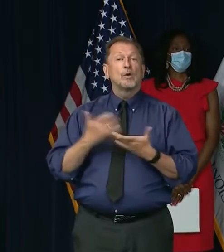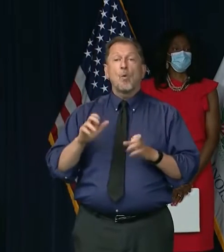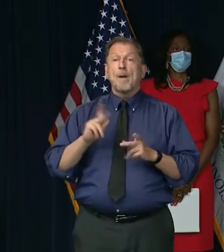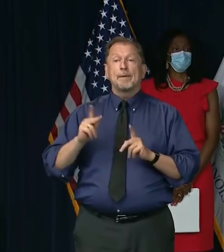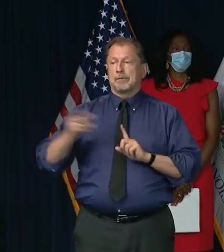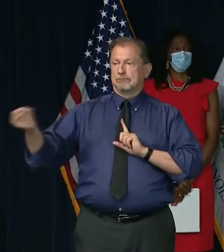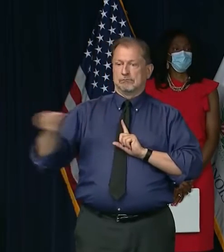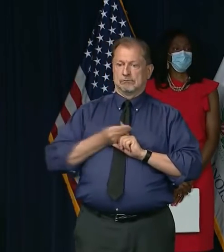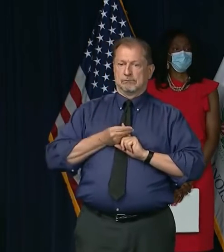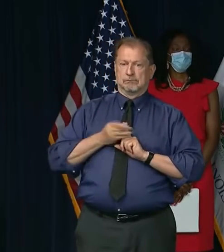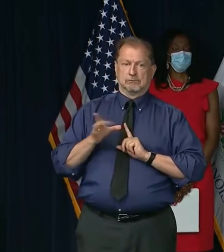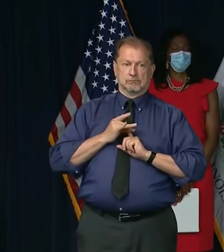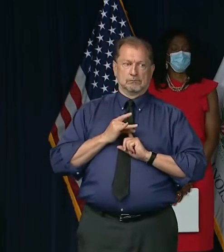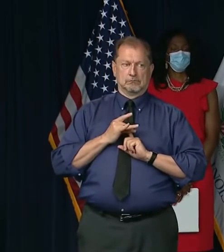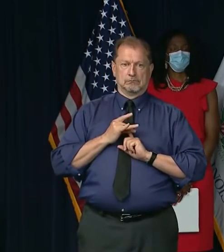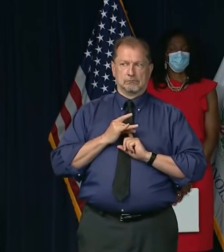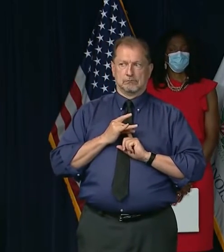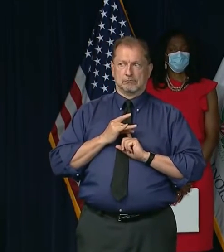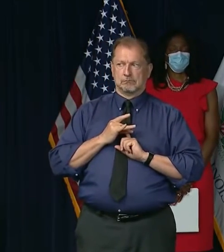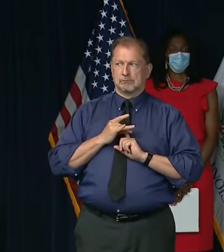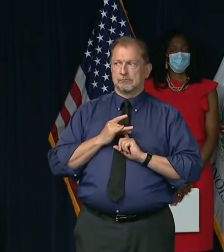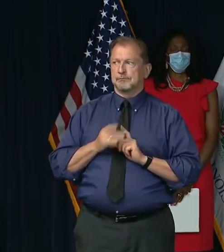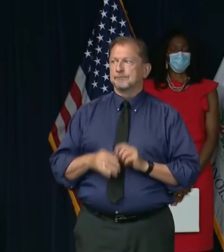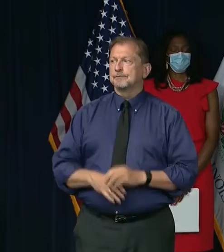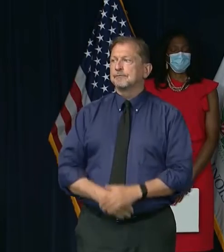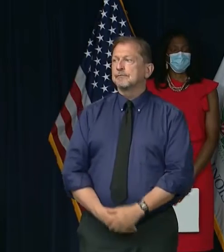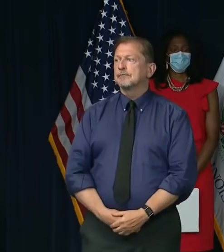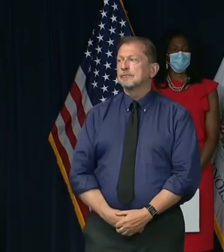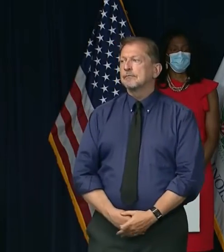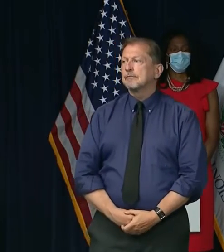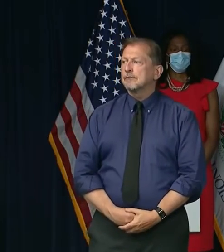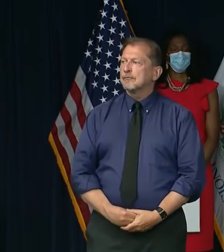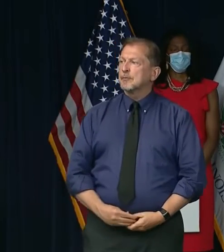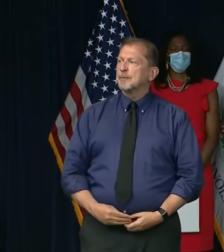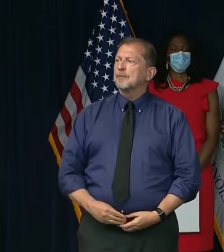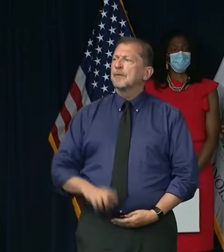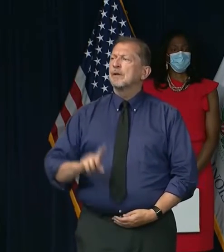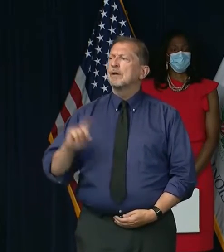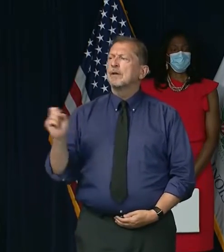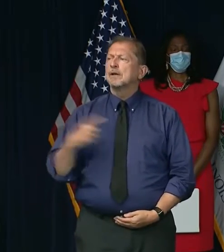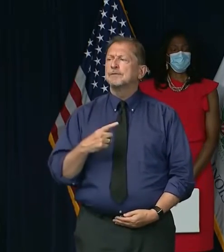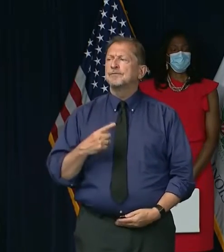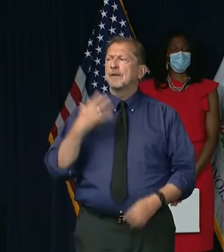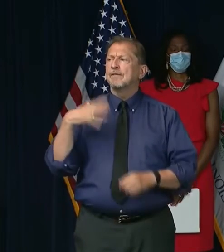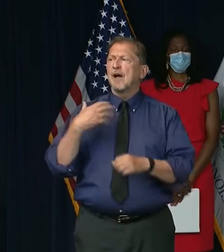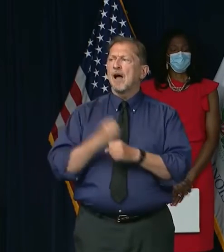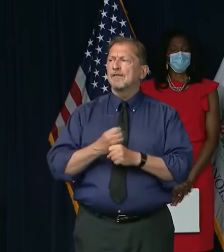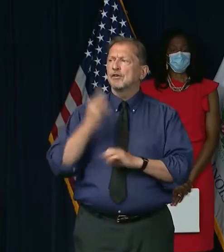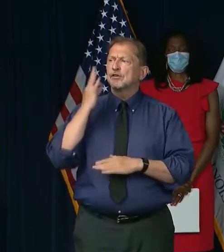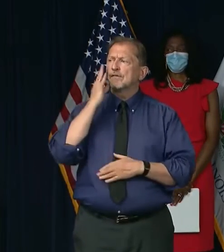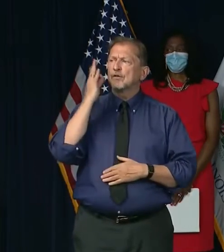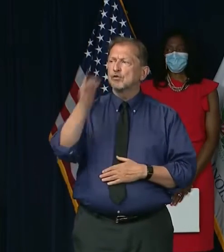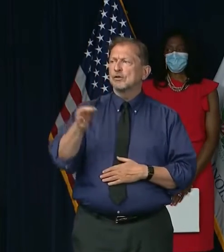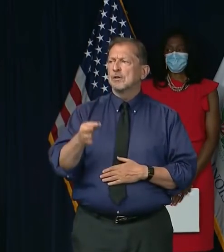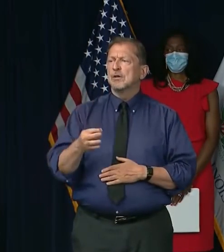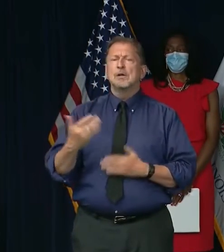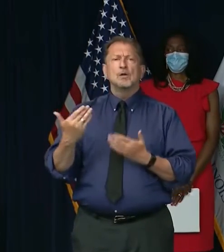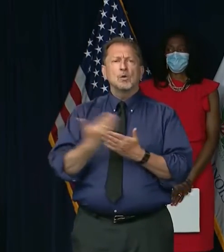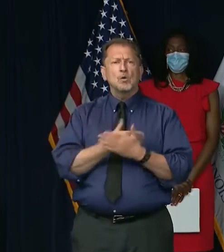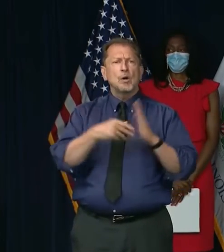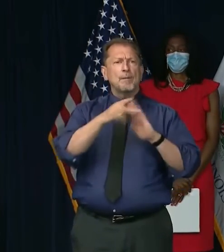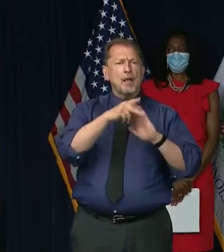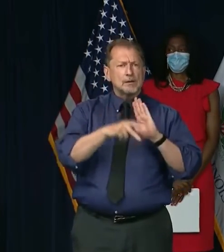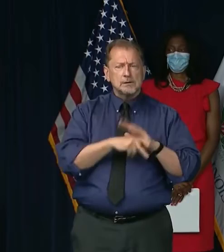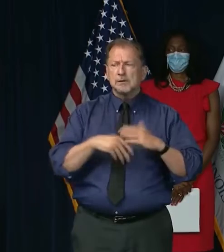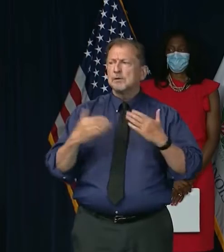get sick while doing those activities. Okay. This is from Shia from Politico. Five years down the road, what programs or policies will we look at